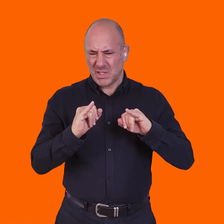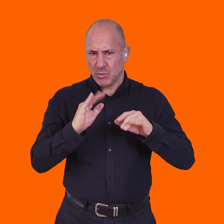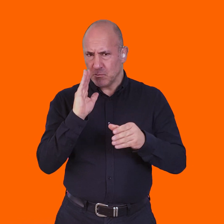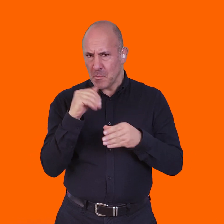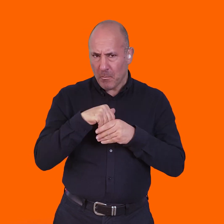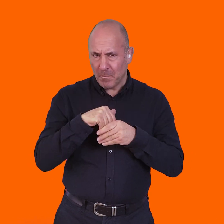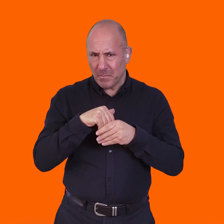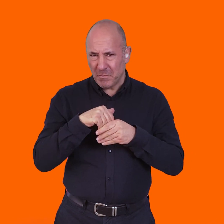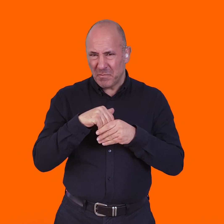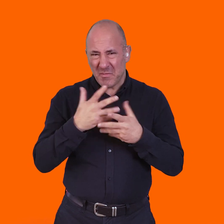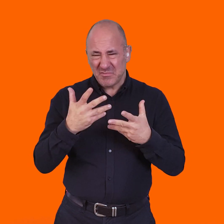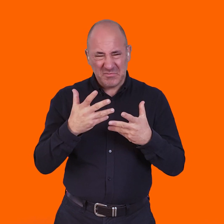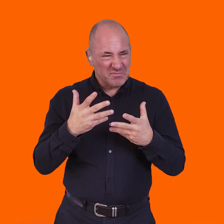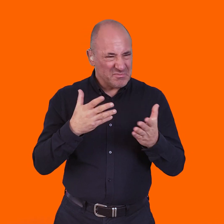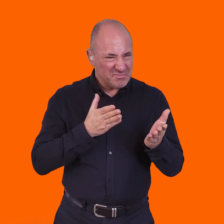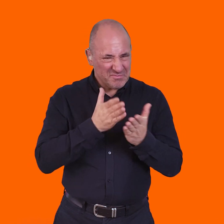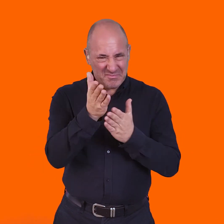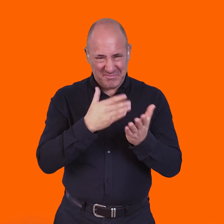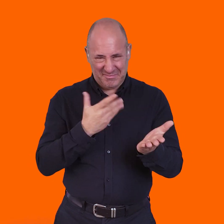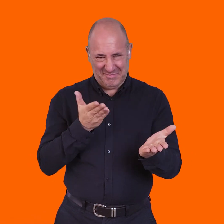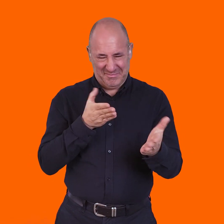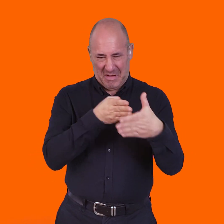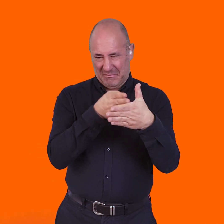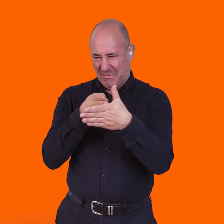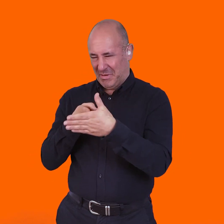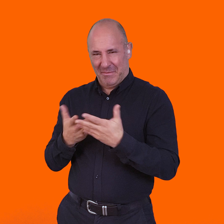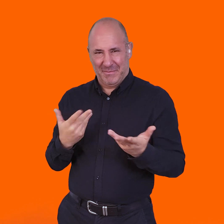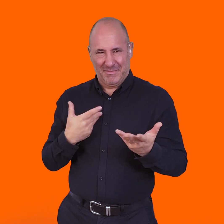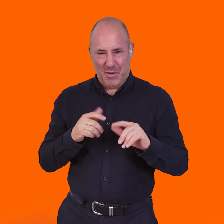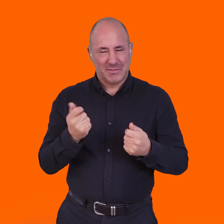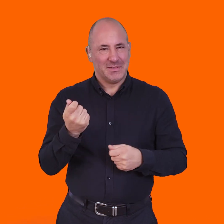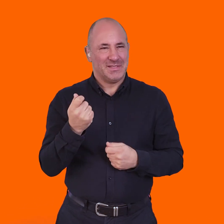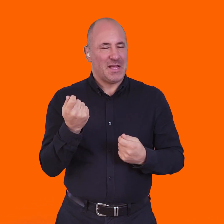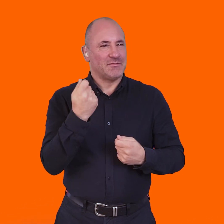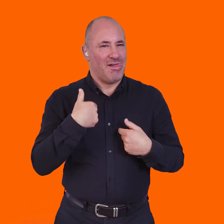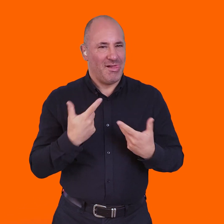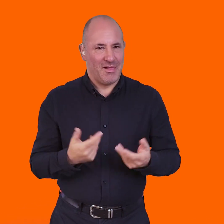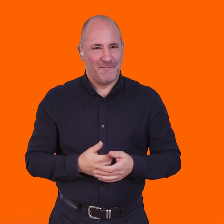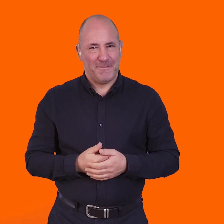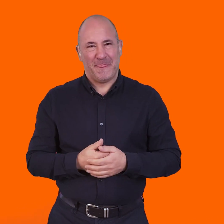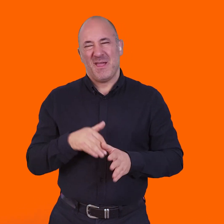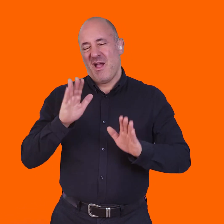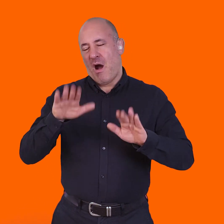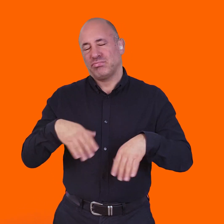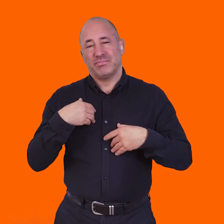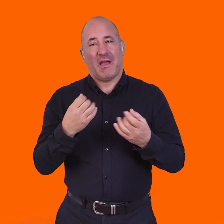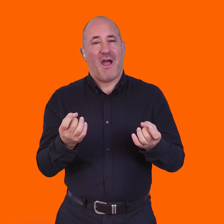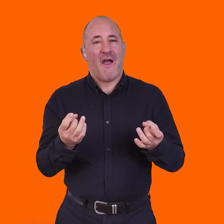So I did it, you know, more as fun and a hobby, and we went serious for a little while, but didn't really get anywhere with it all in the